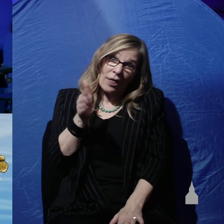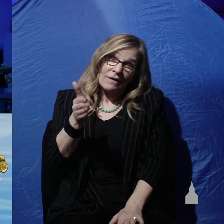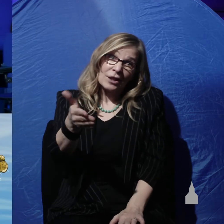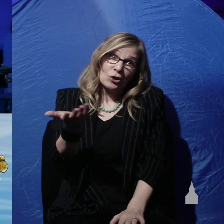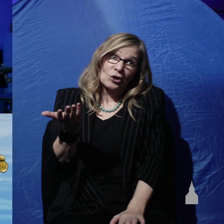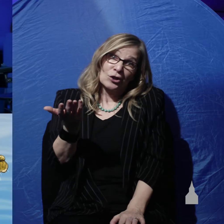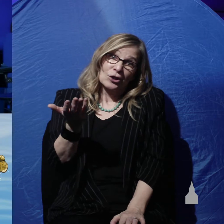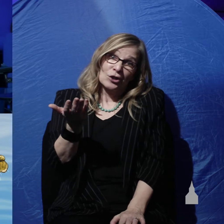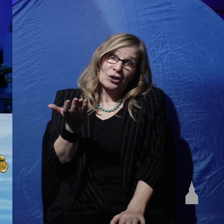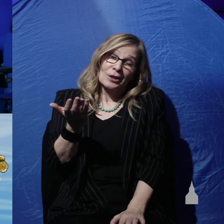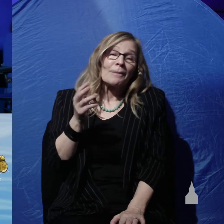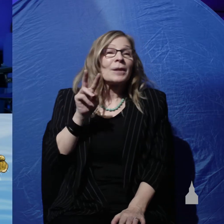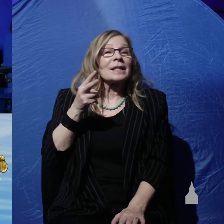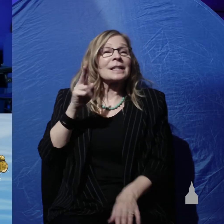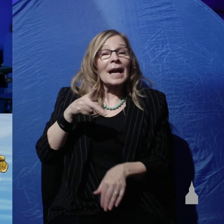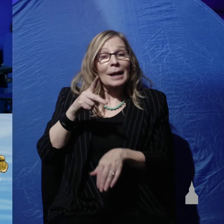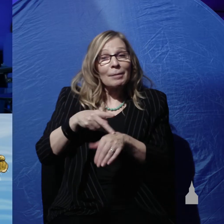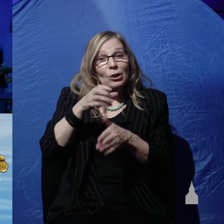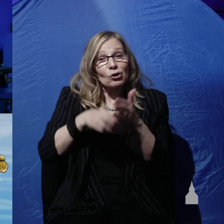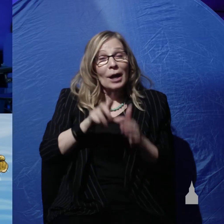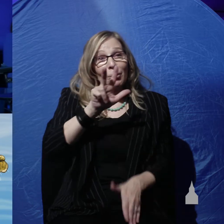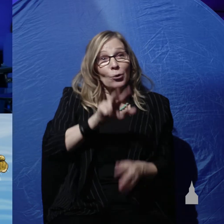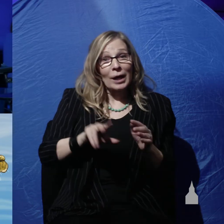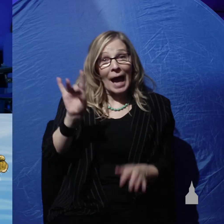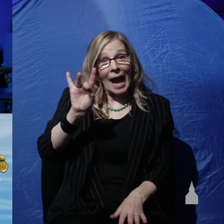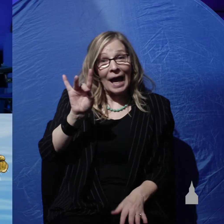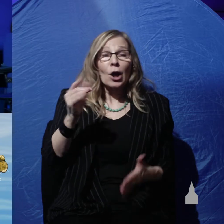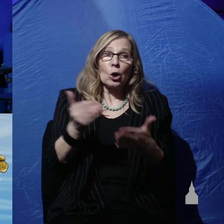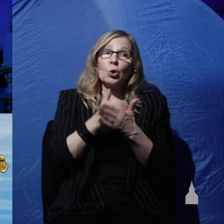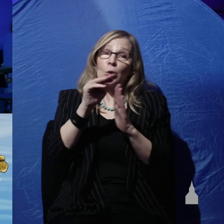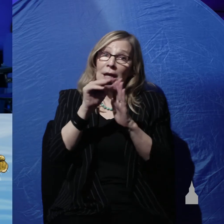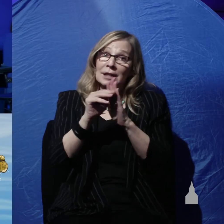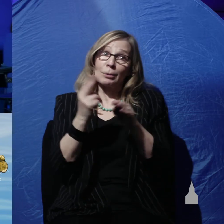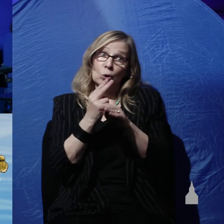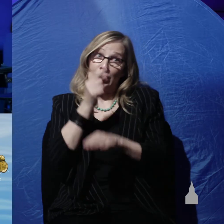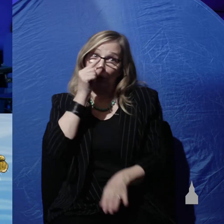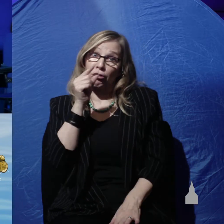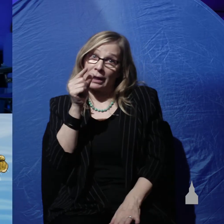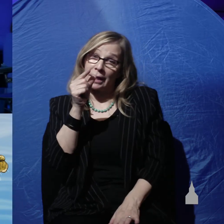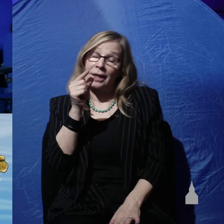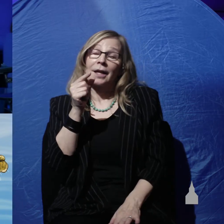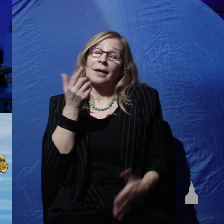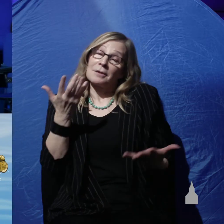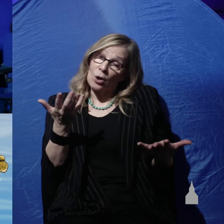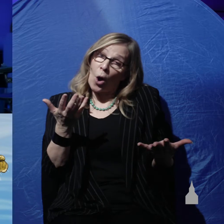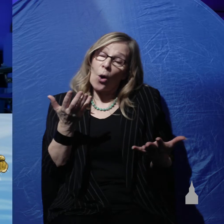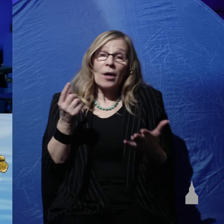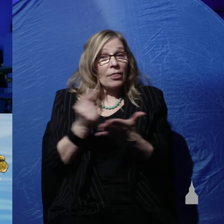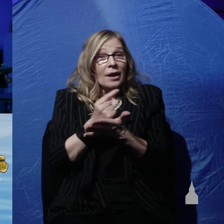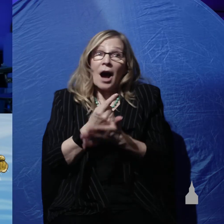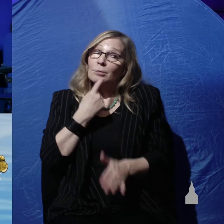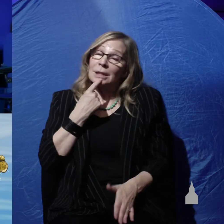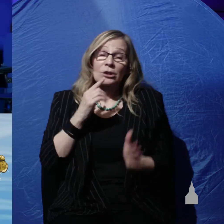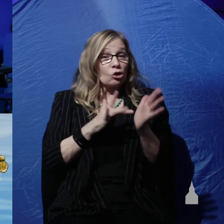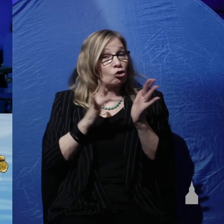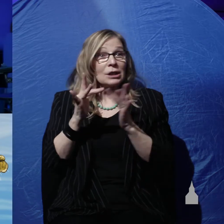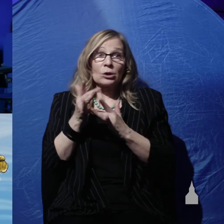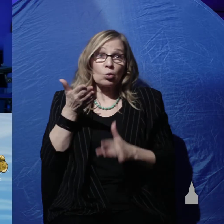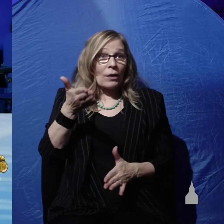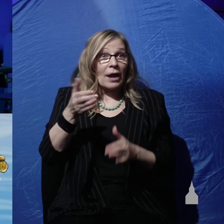Oh, but 2 Peter 3.8 is in the New Testament. That's using Greek and in the Gospels it says that Jesus was in the grave for